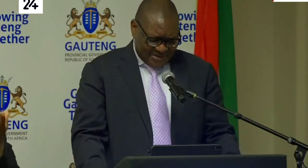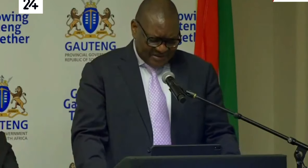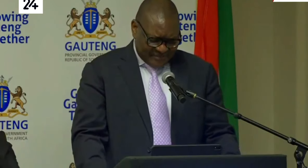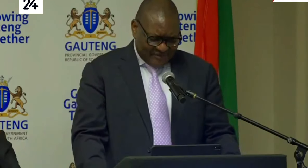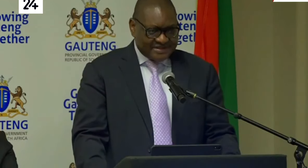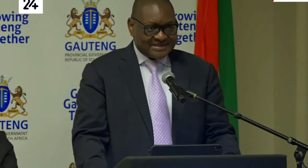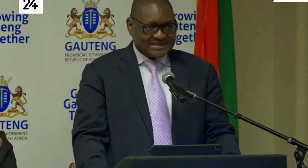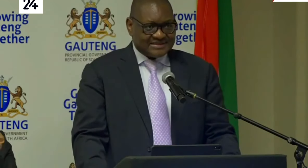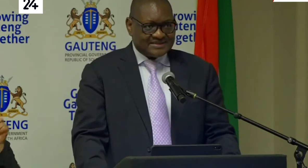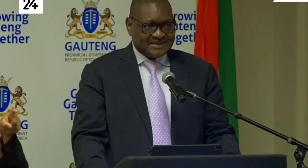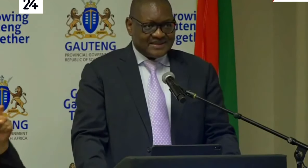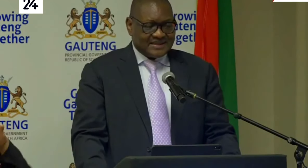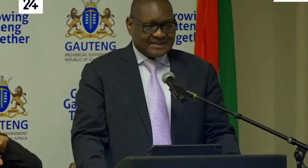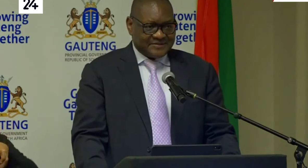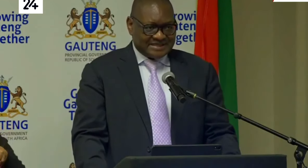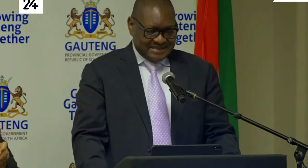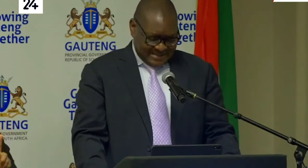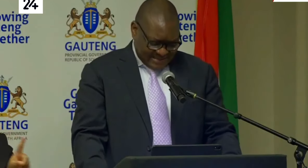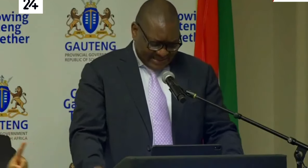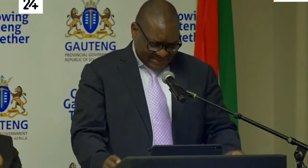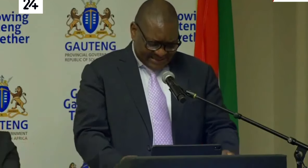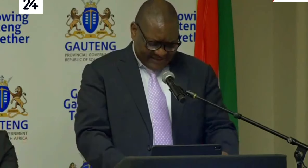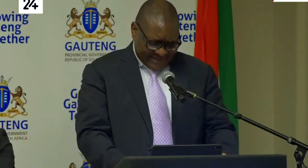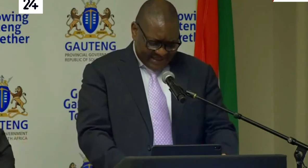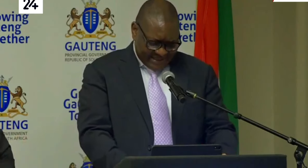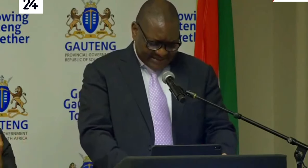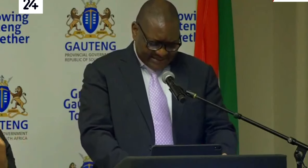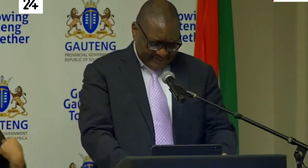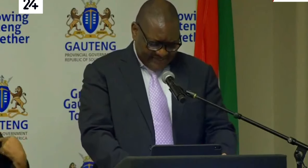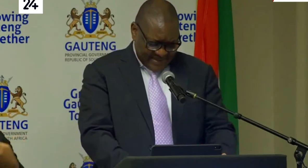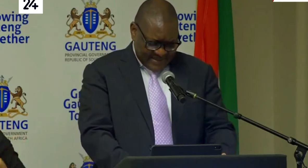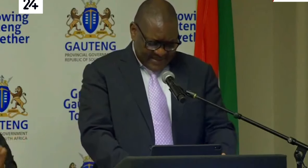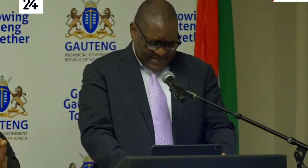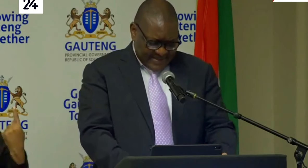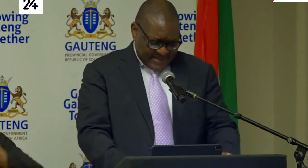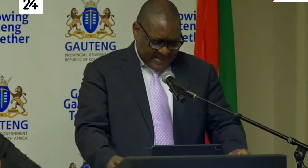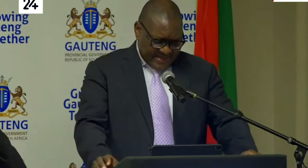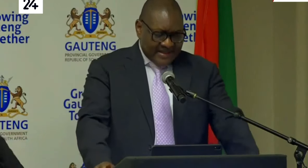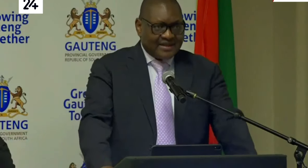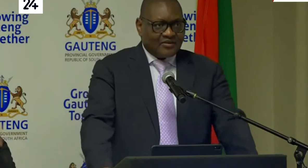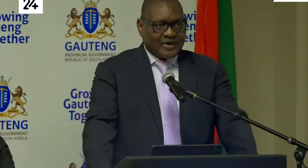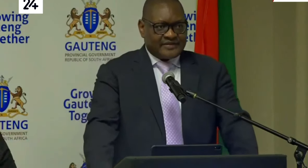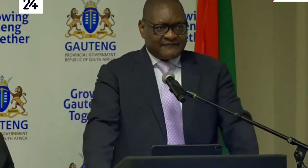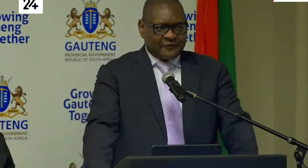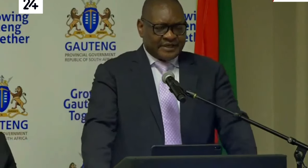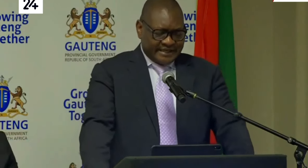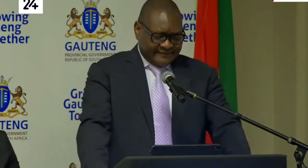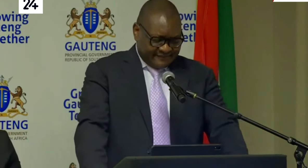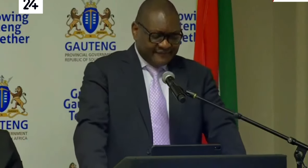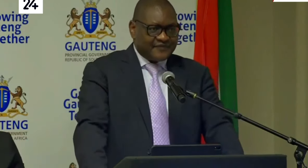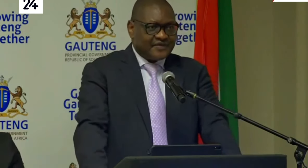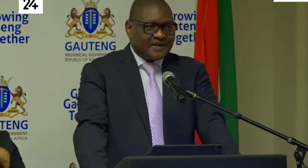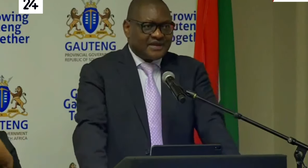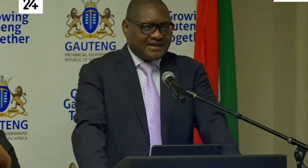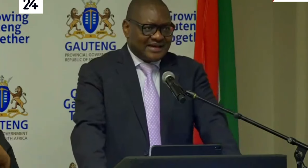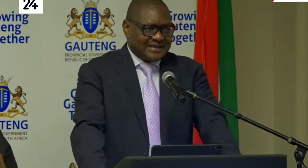throughout the province, especially in the last seven days, with food relief